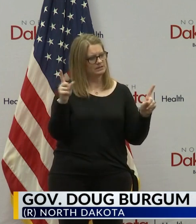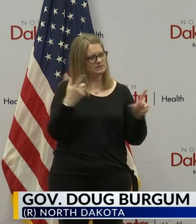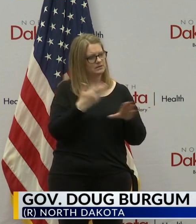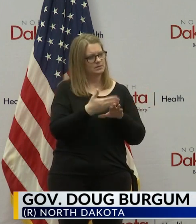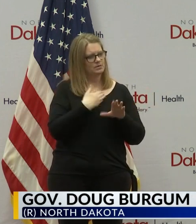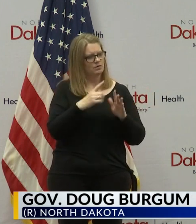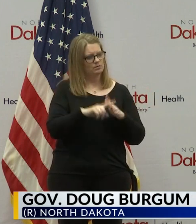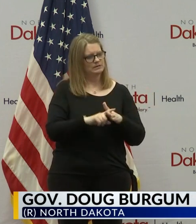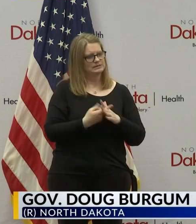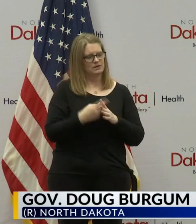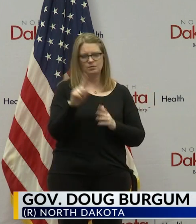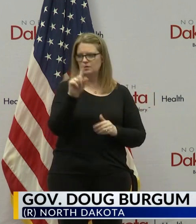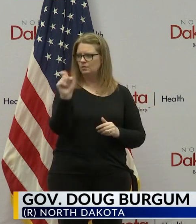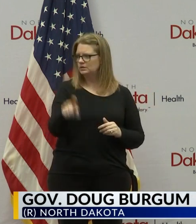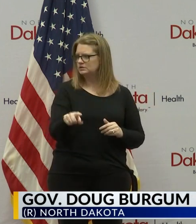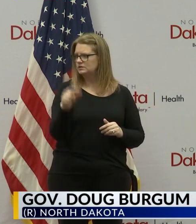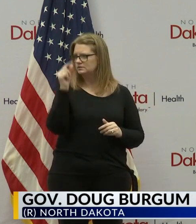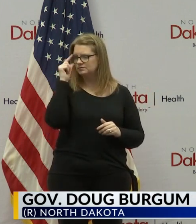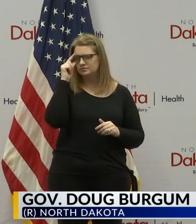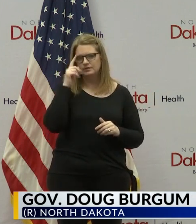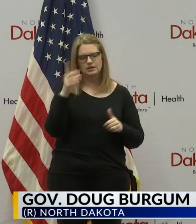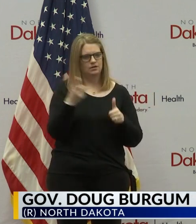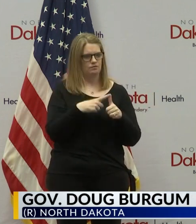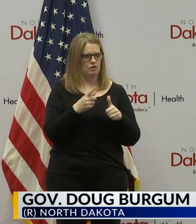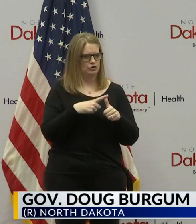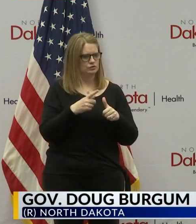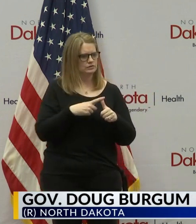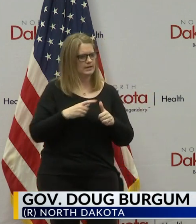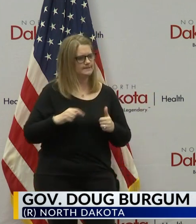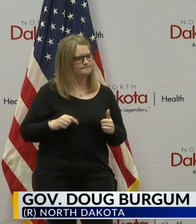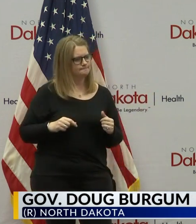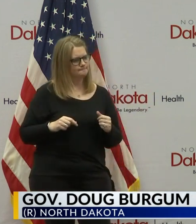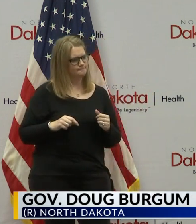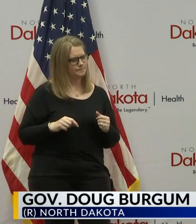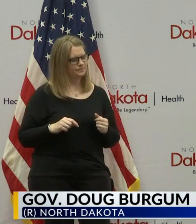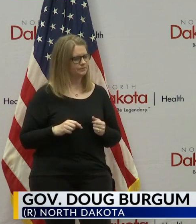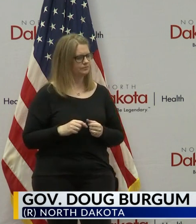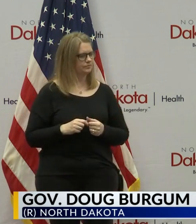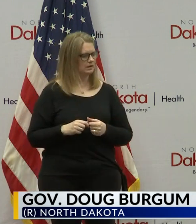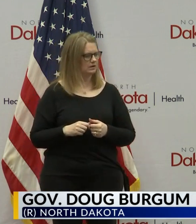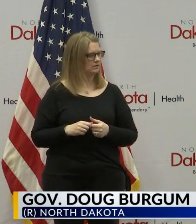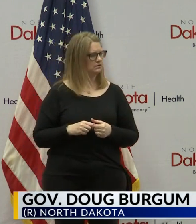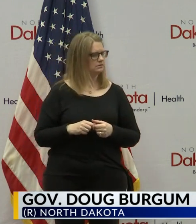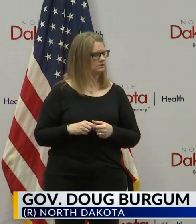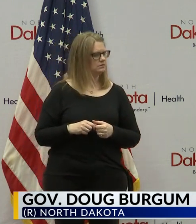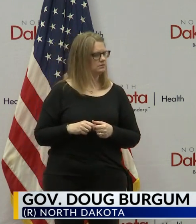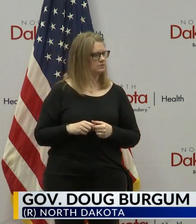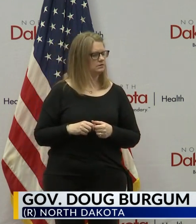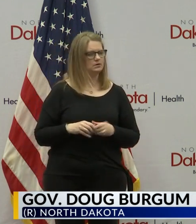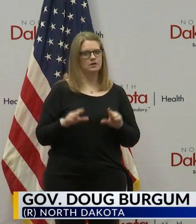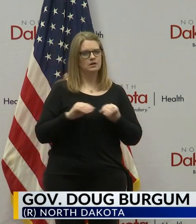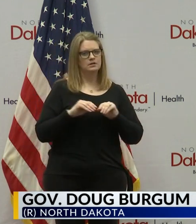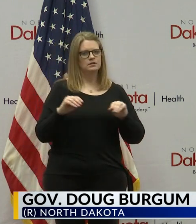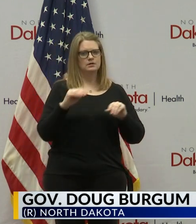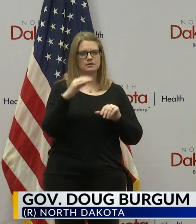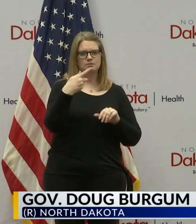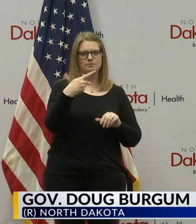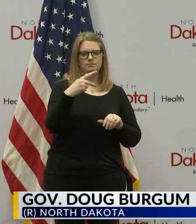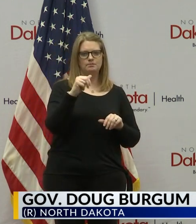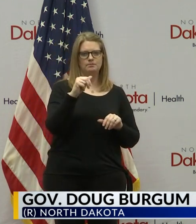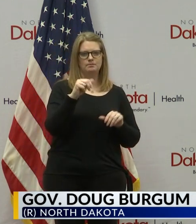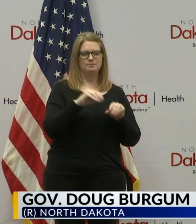go to questions. And first one is on the pandemic unemployment